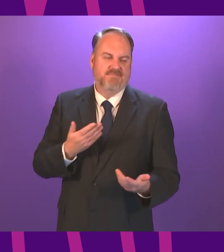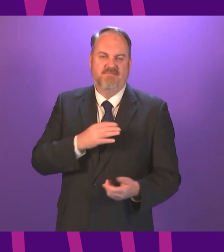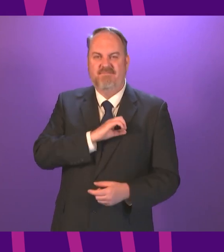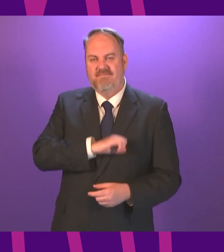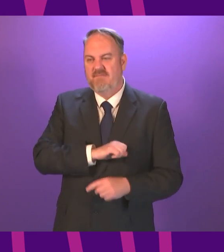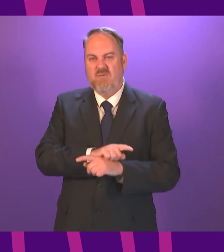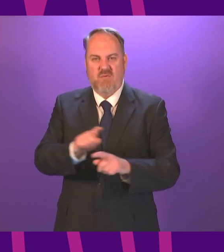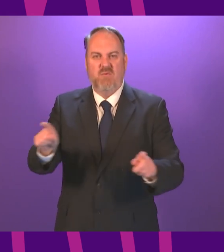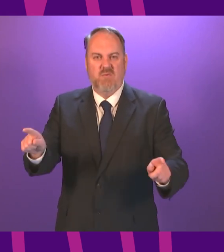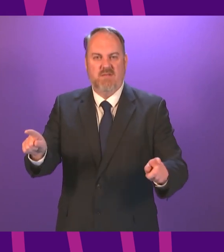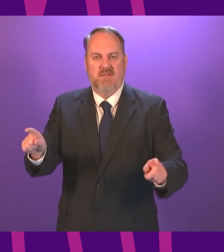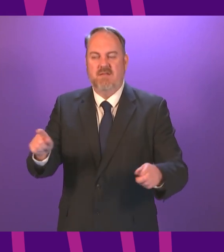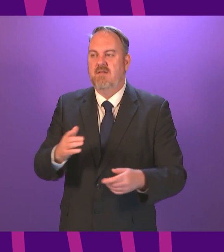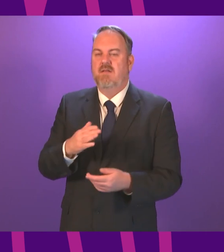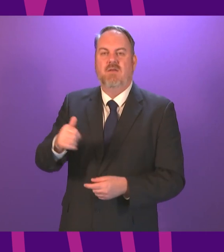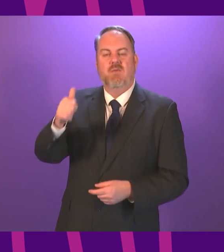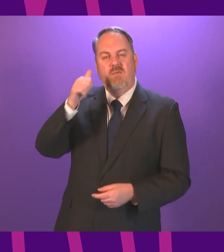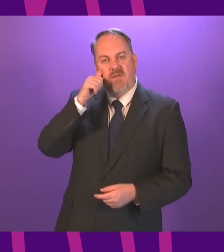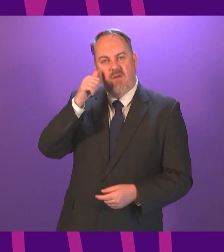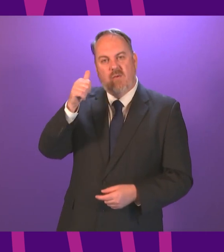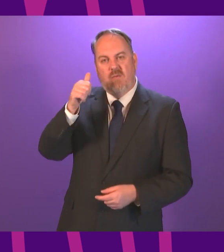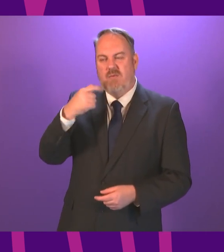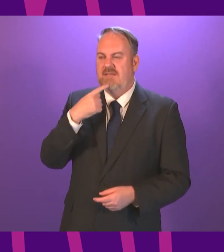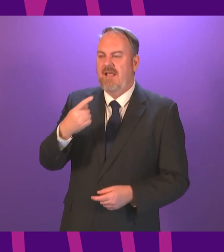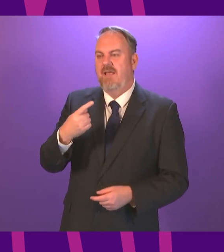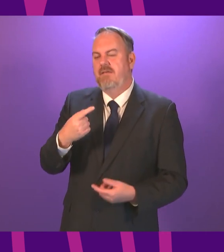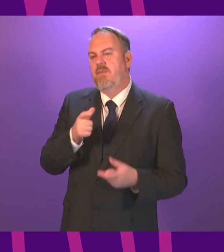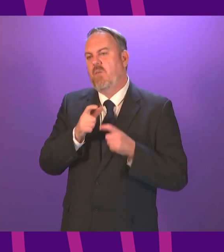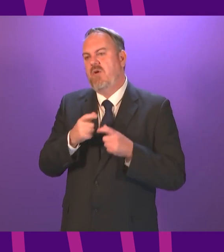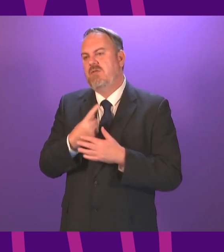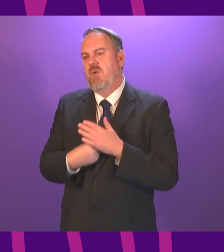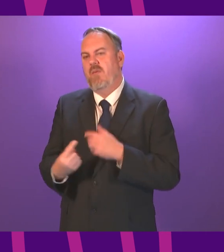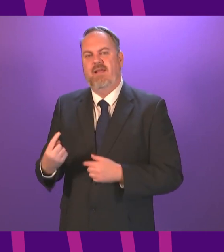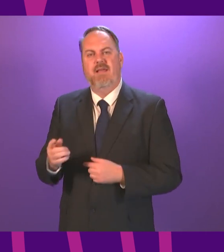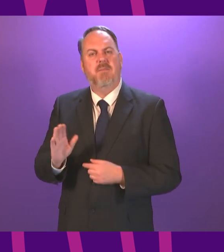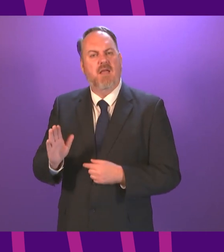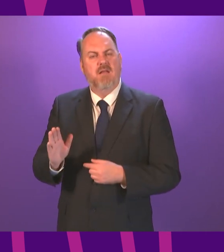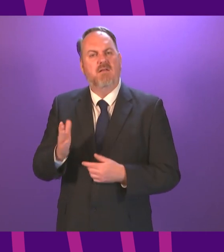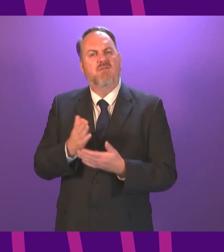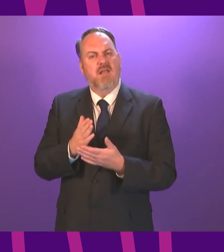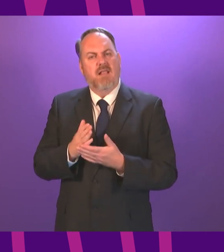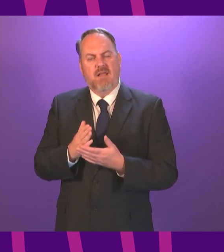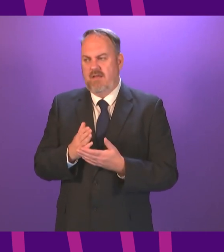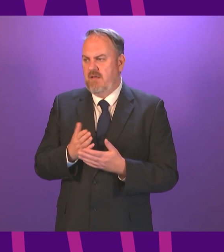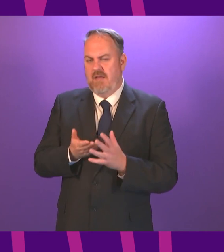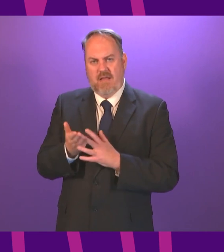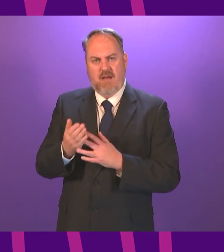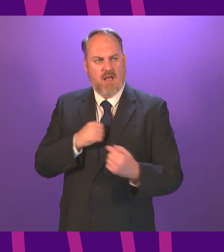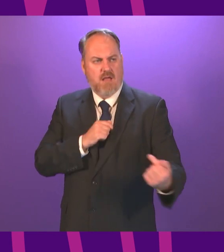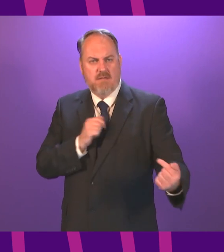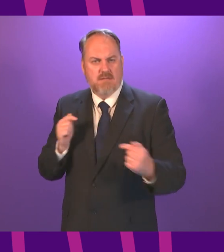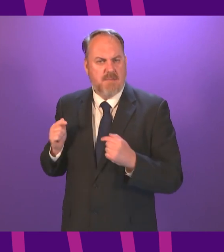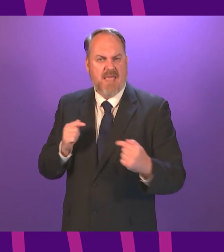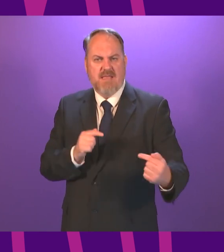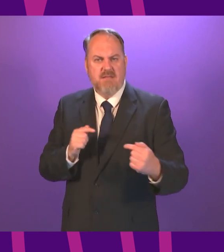in Scotland and when we say that about passing on our condolences it's because we should remind ourselves in the heat of debate and there will be plenty